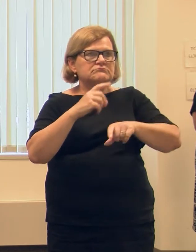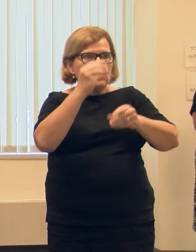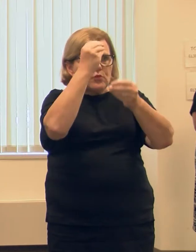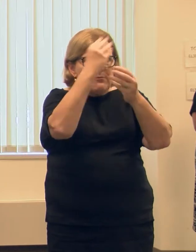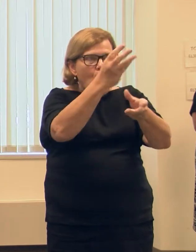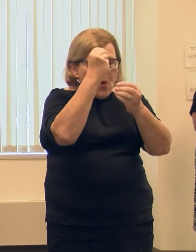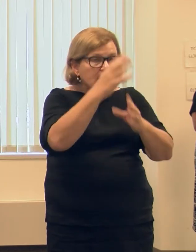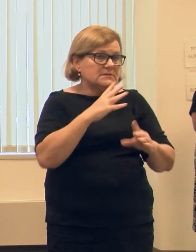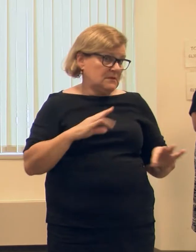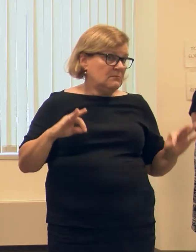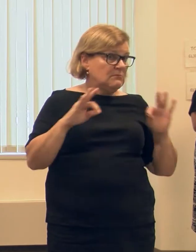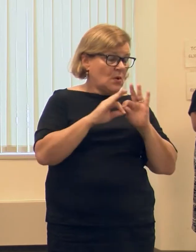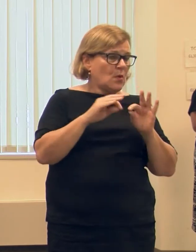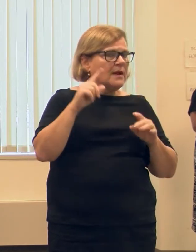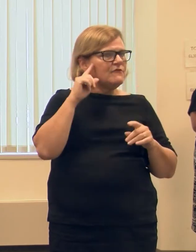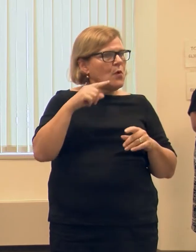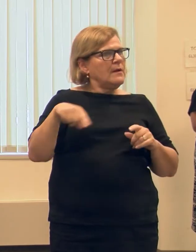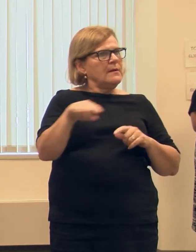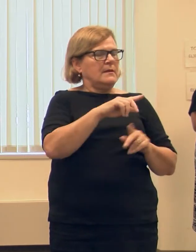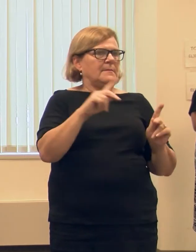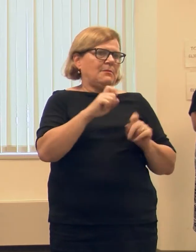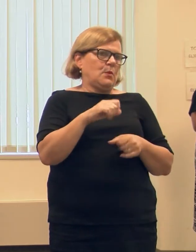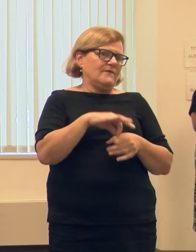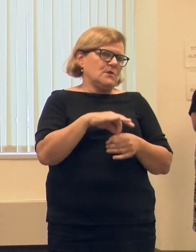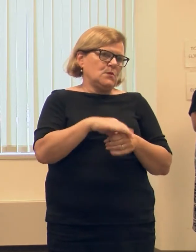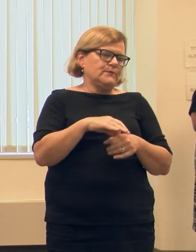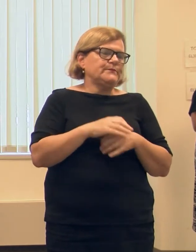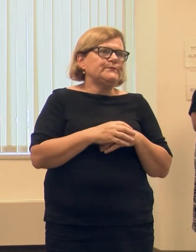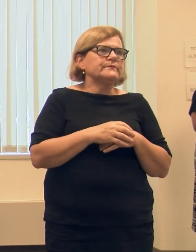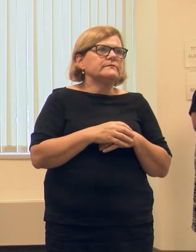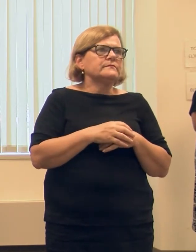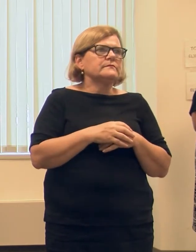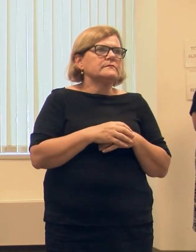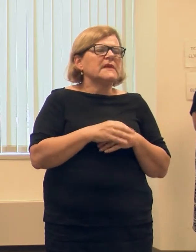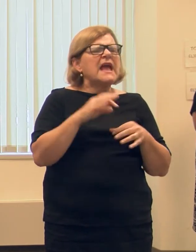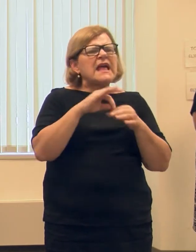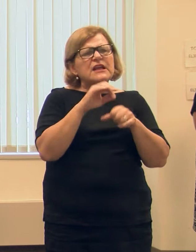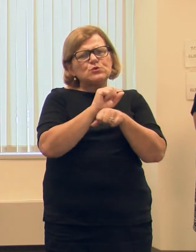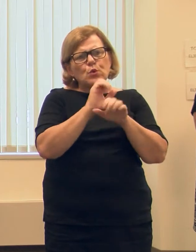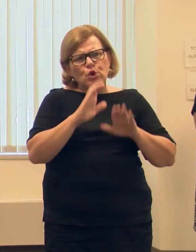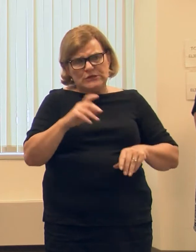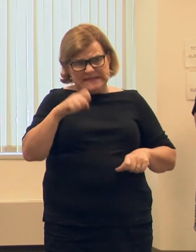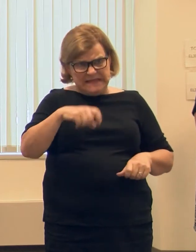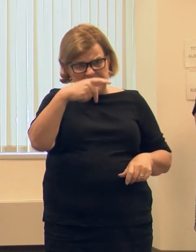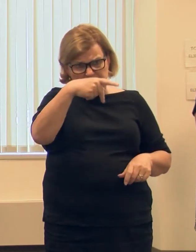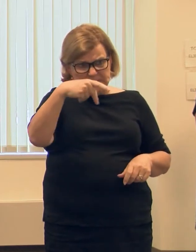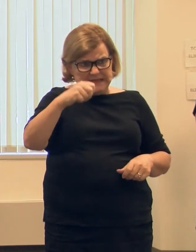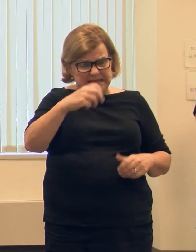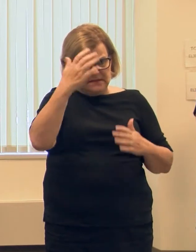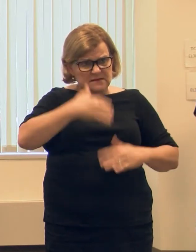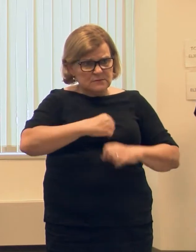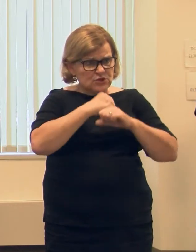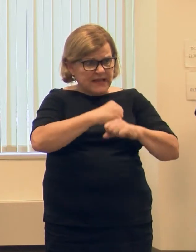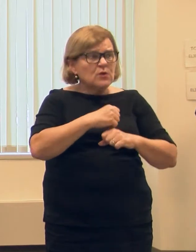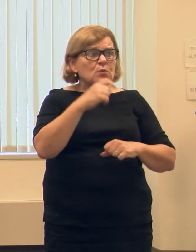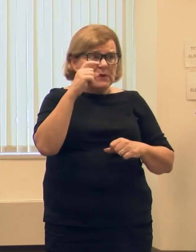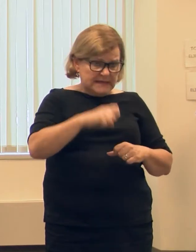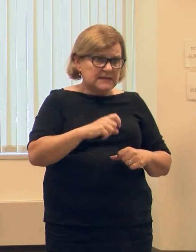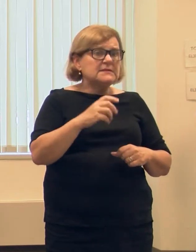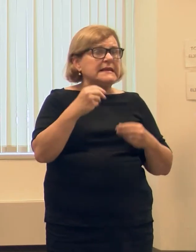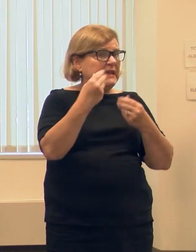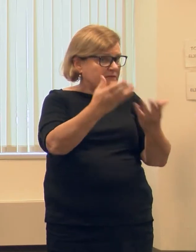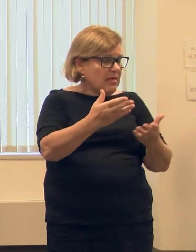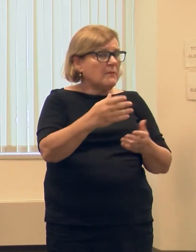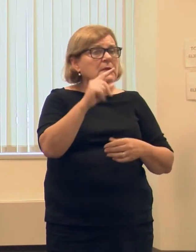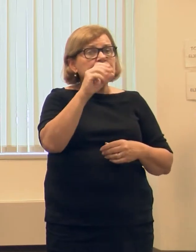is critical to the confidence of our voters. Election workers need PPE, and so we need to outfit them with the tools